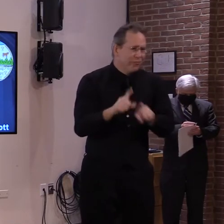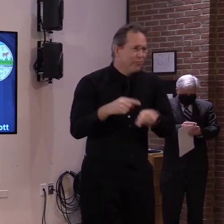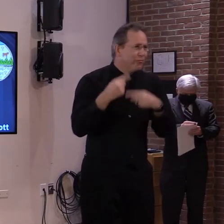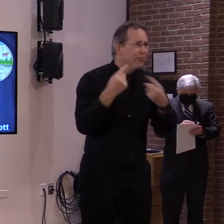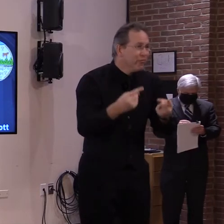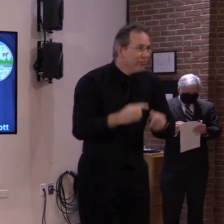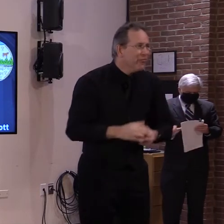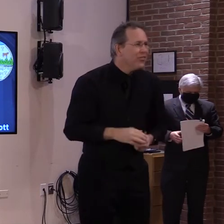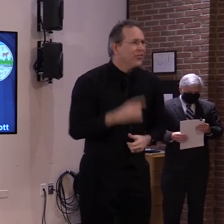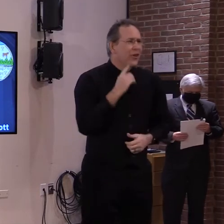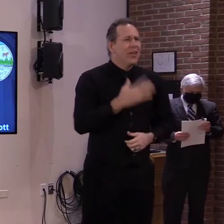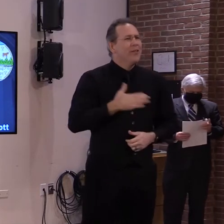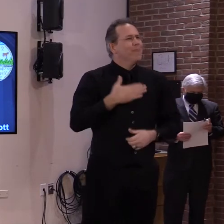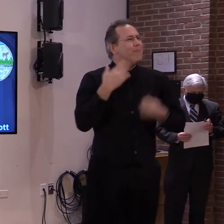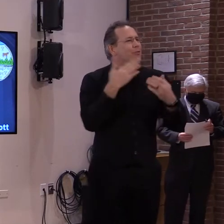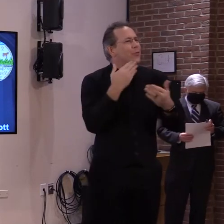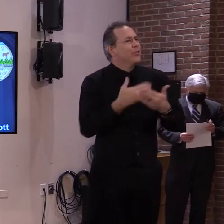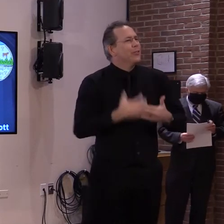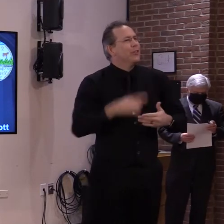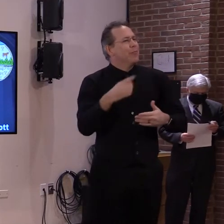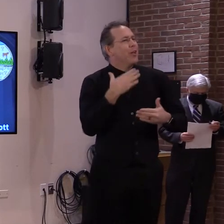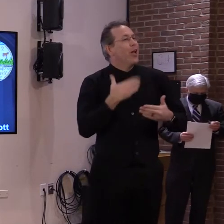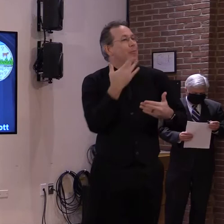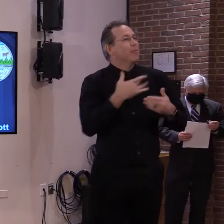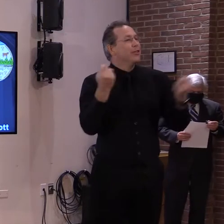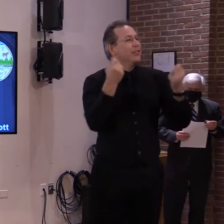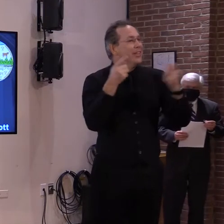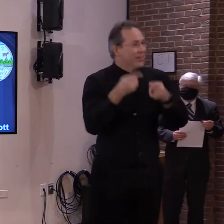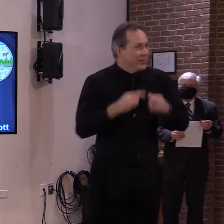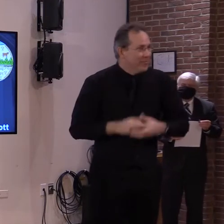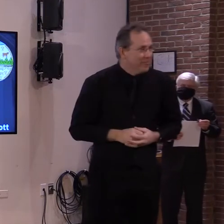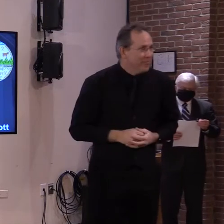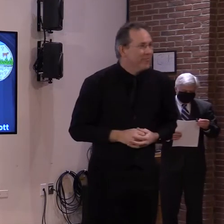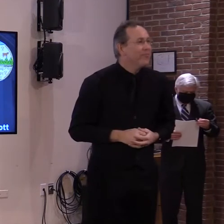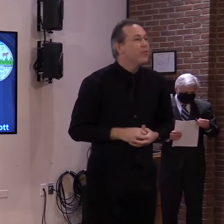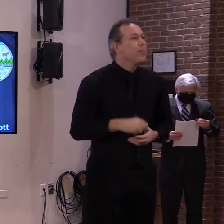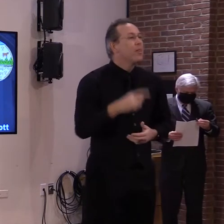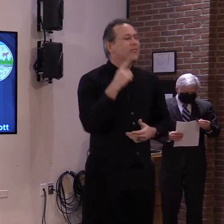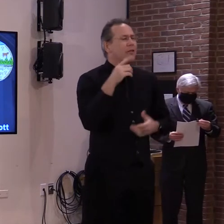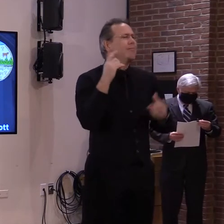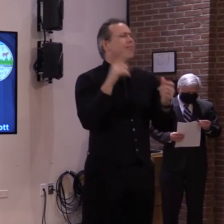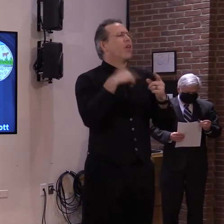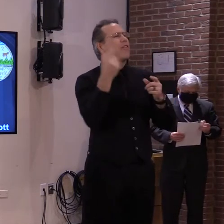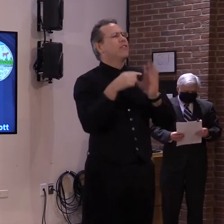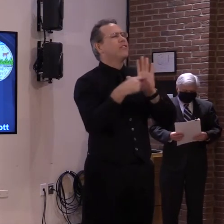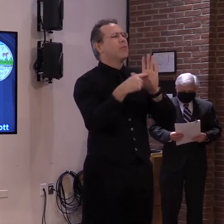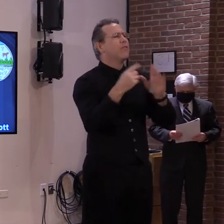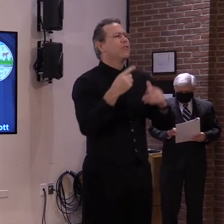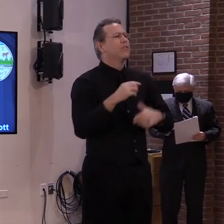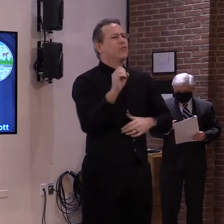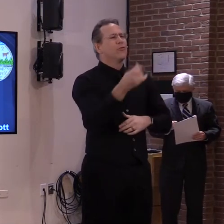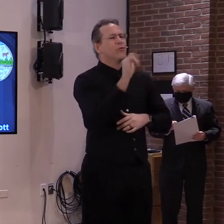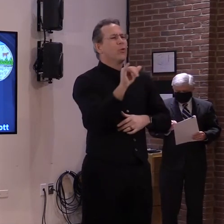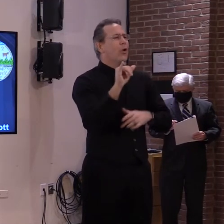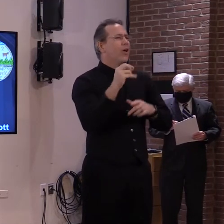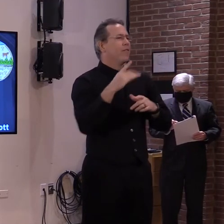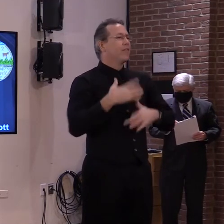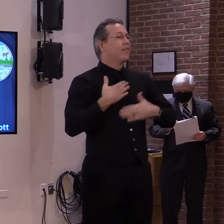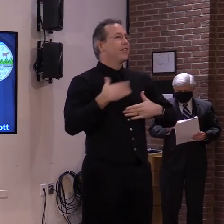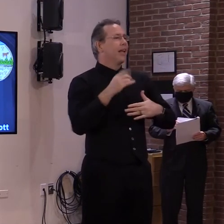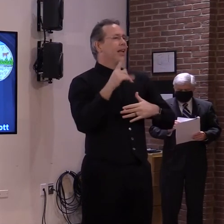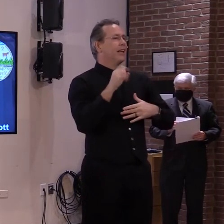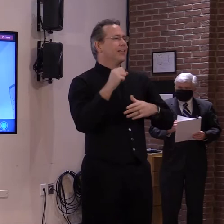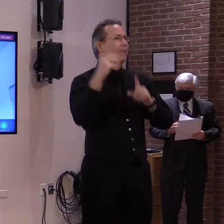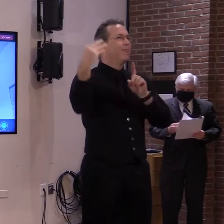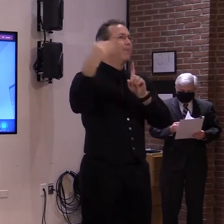is yet another ray of kindness and true inspiration to us all. With that, I'll turn it over